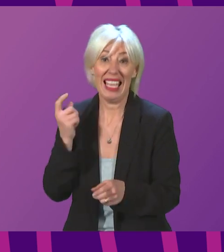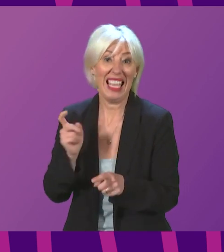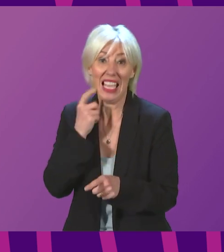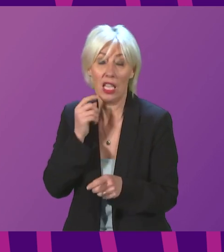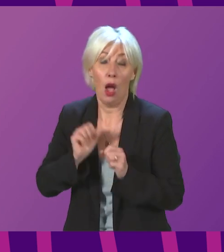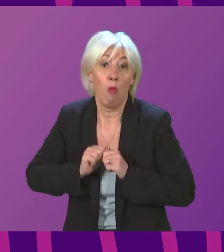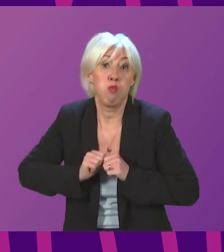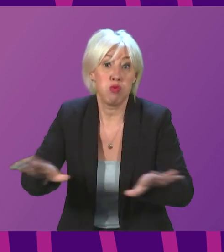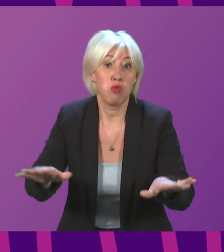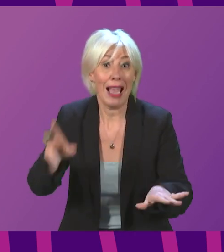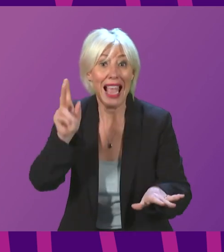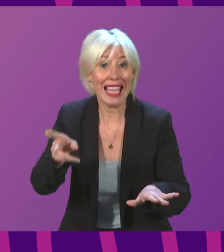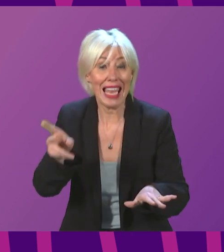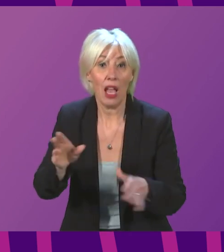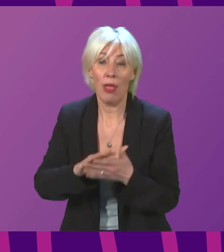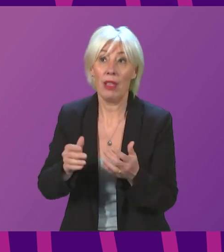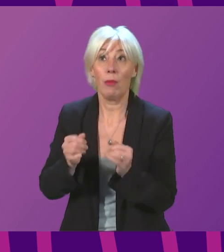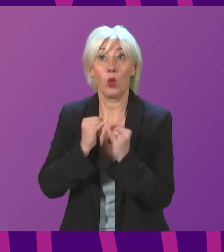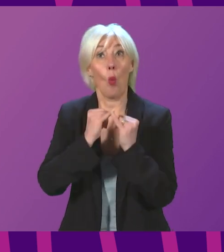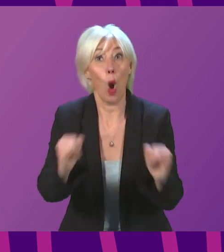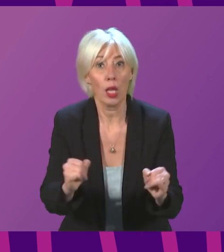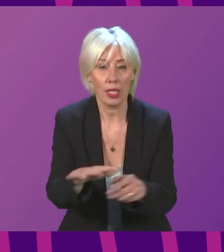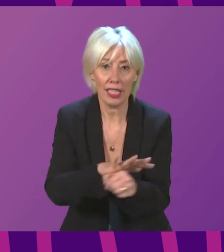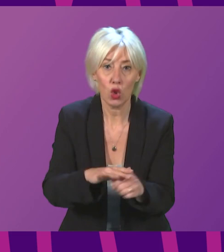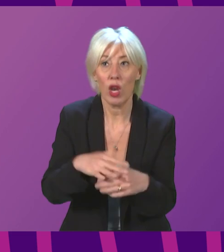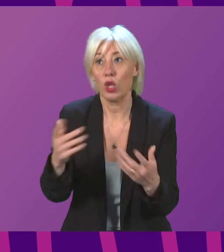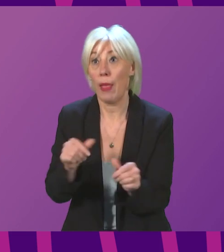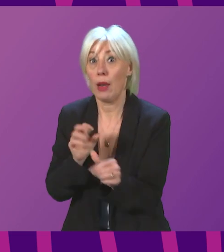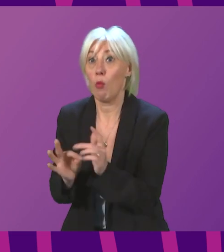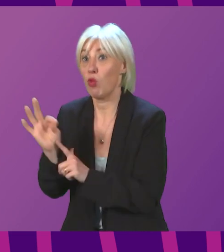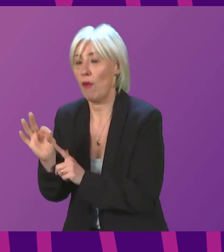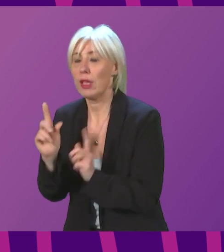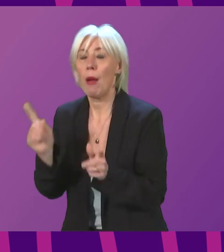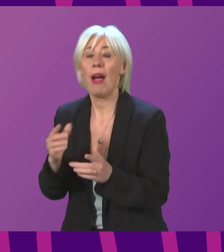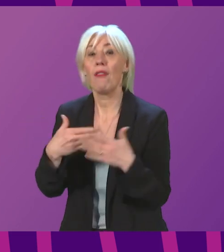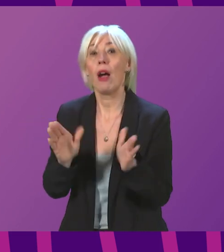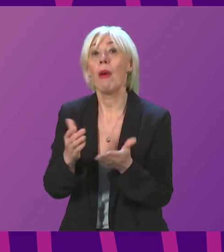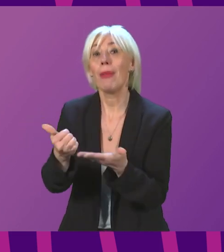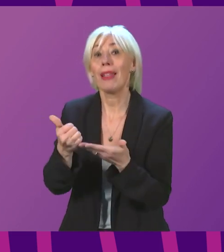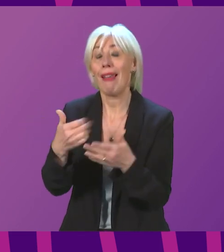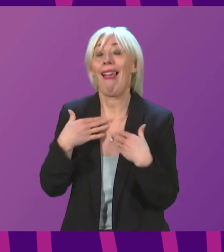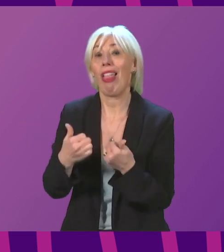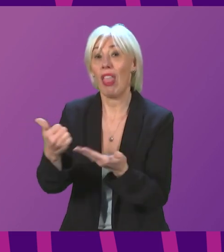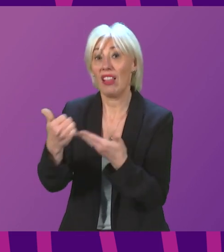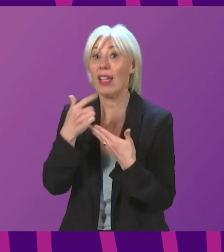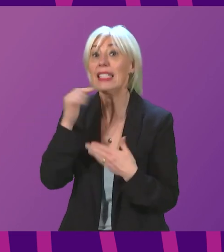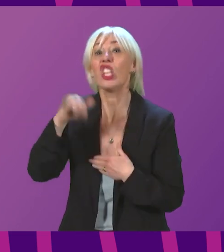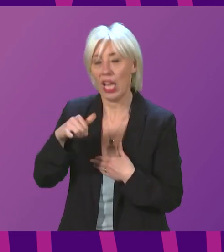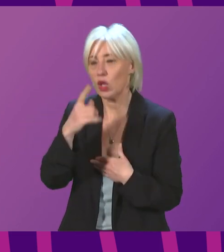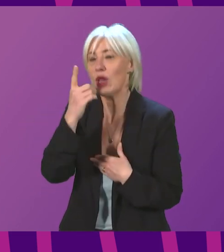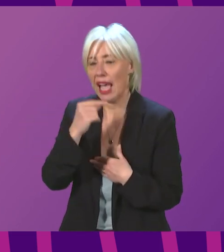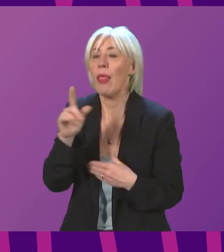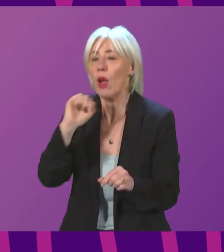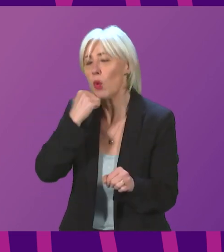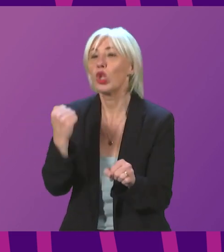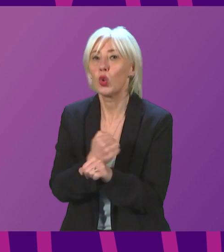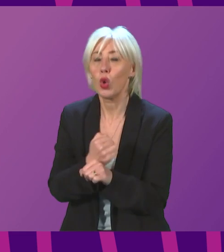and therefore compound rather than alleviate a problem. But, of course, as soon as the public health advice says that it is safe to do so, we will do so. And I would hope that over